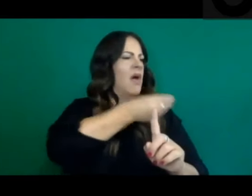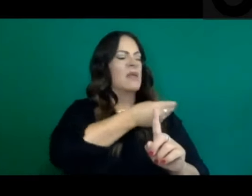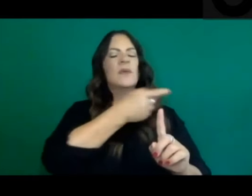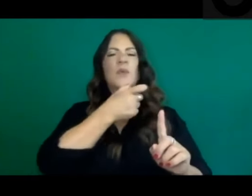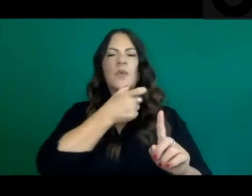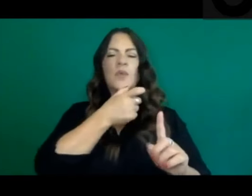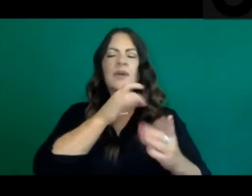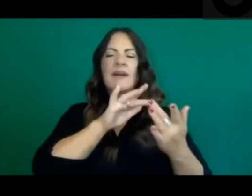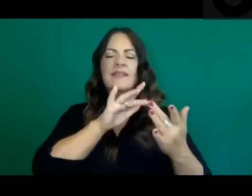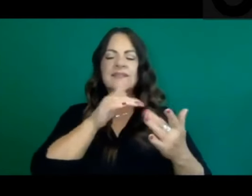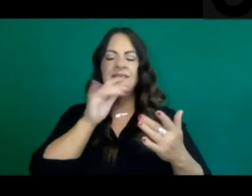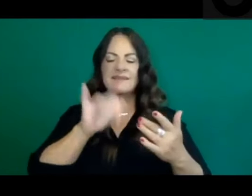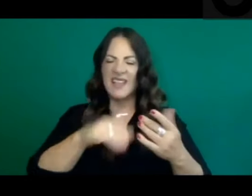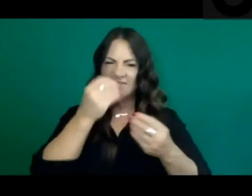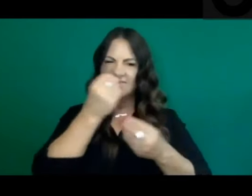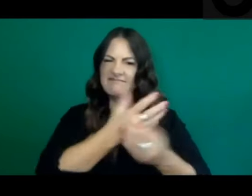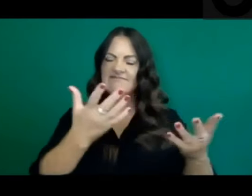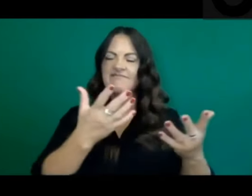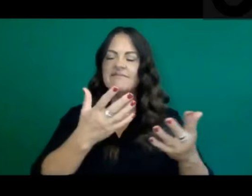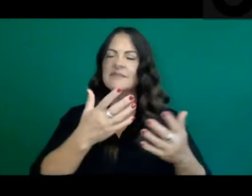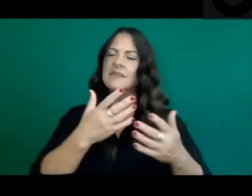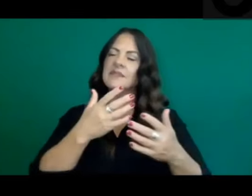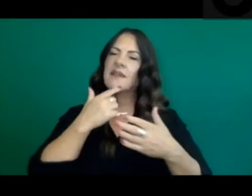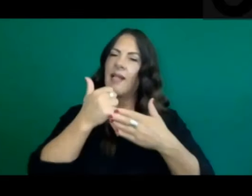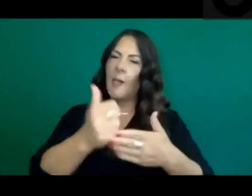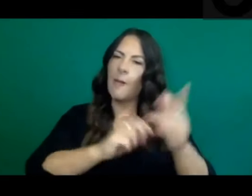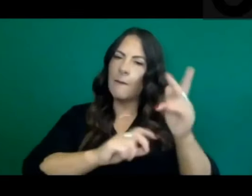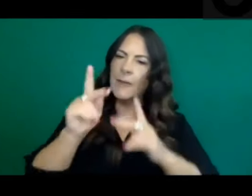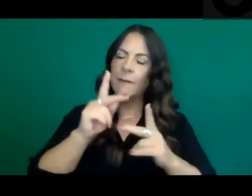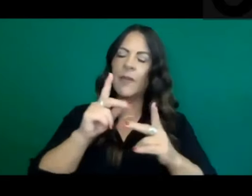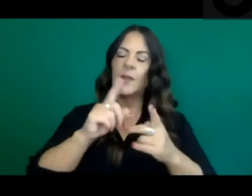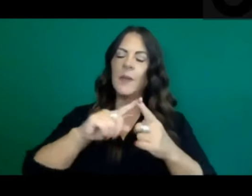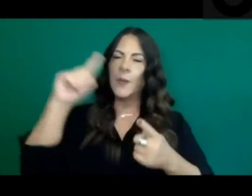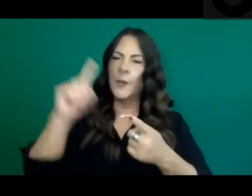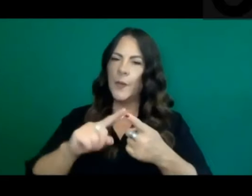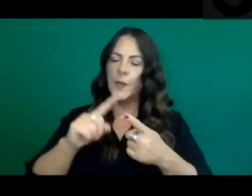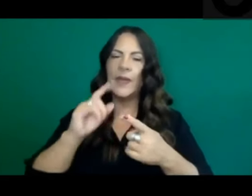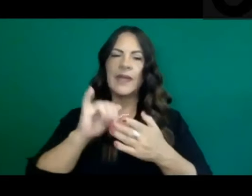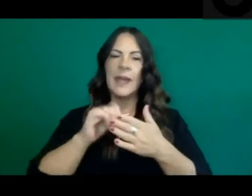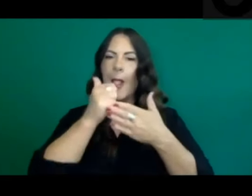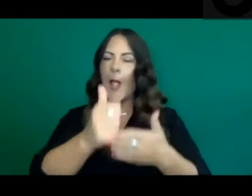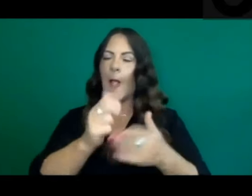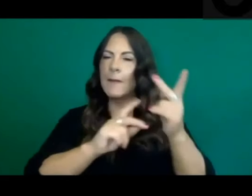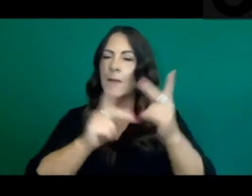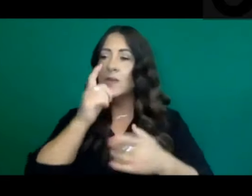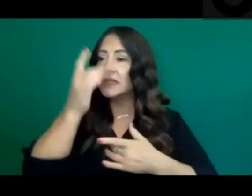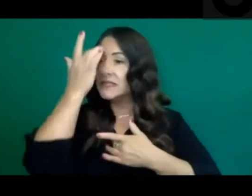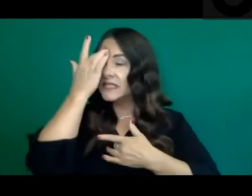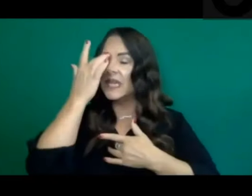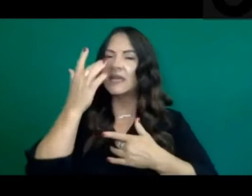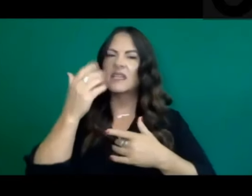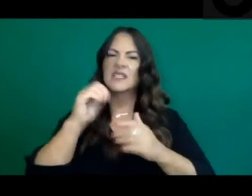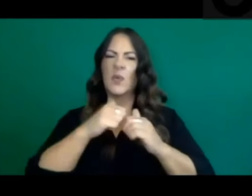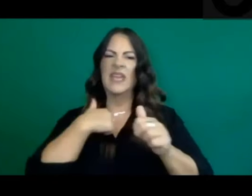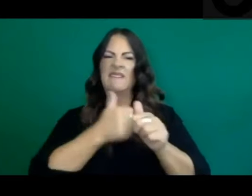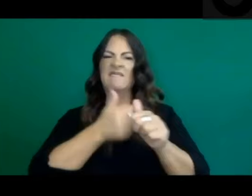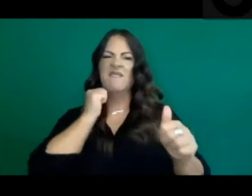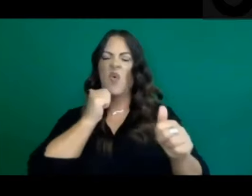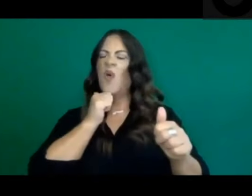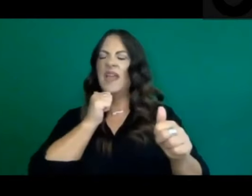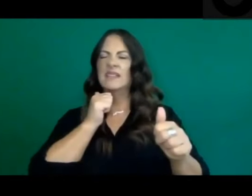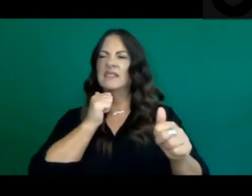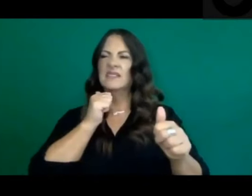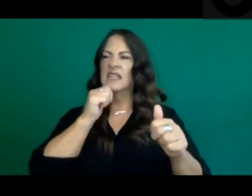isolation for people who are positive or sick so that we can really reduce transmission and avoid the